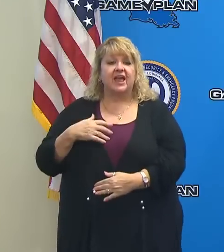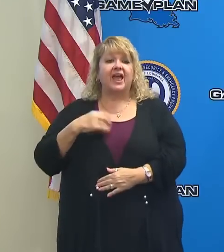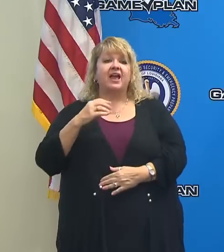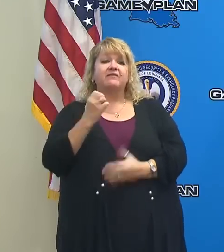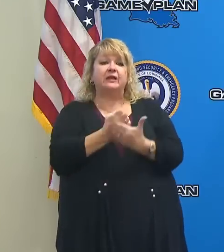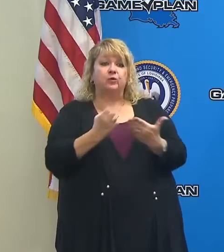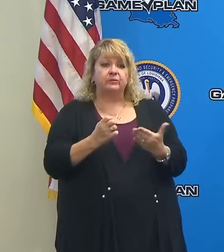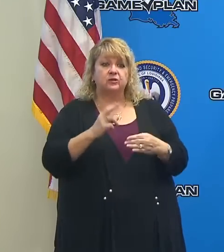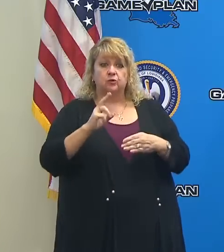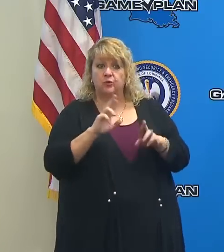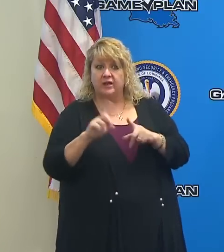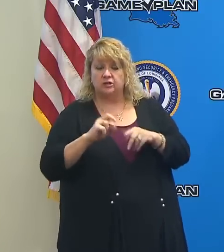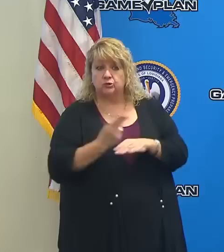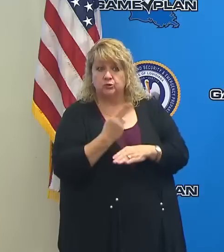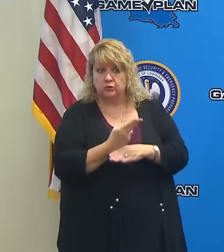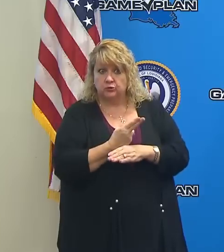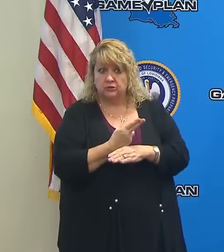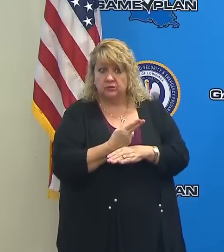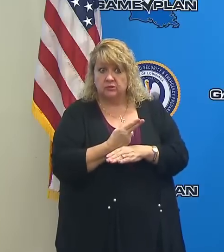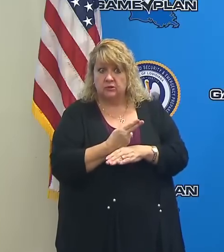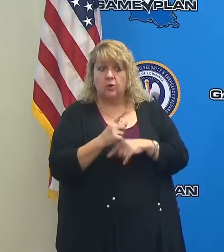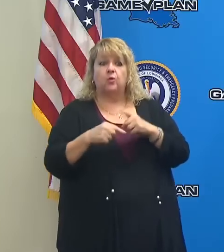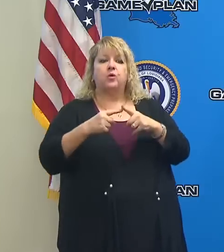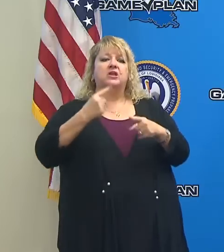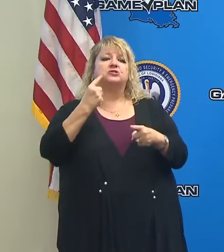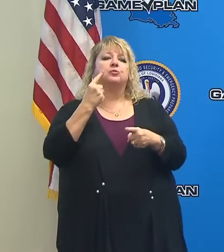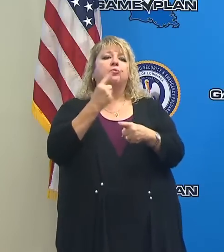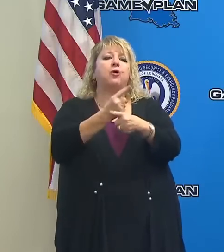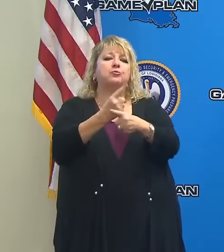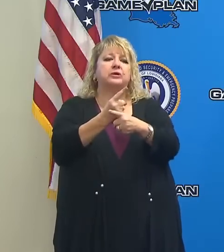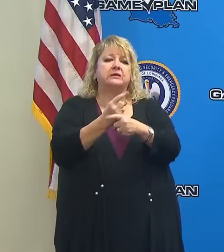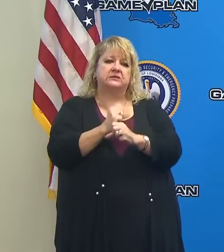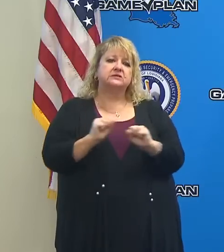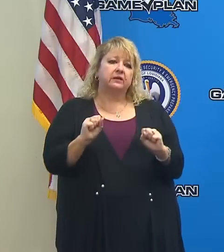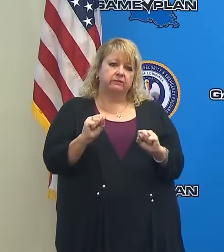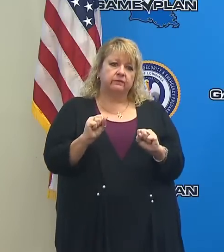utilized when it is appropriate to do so.